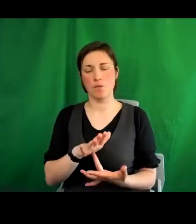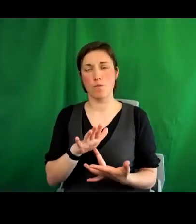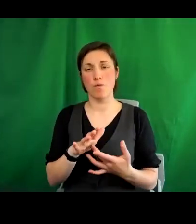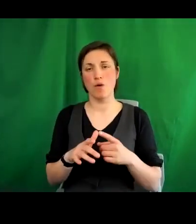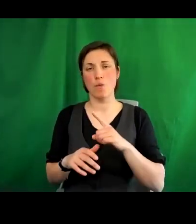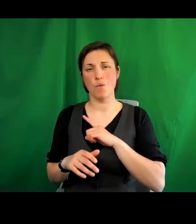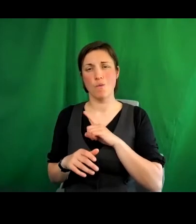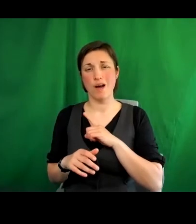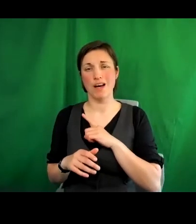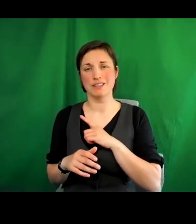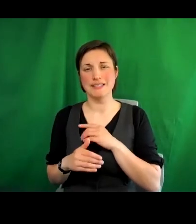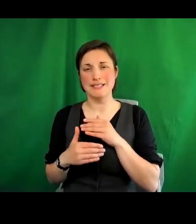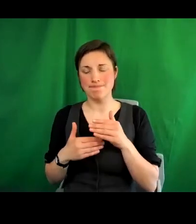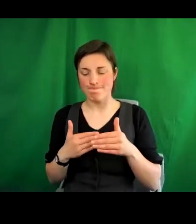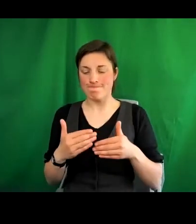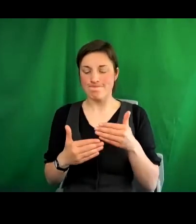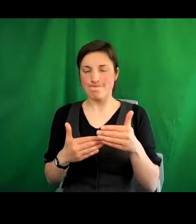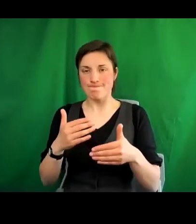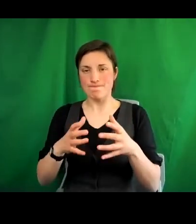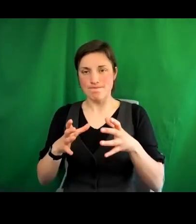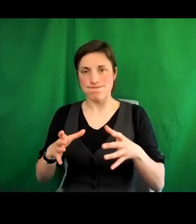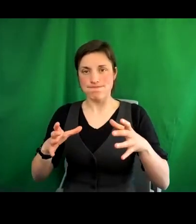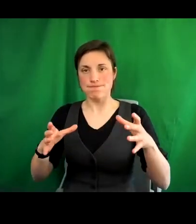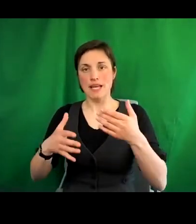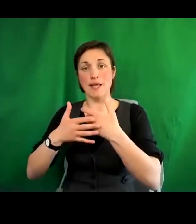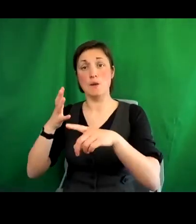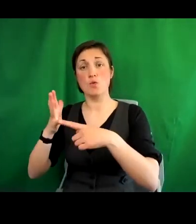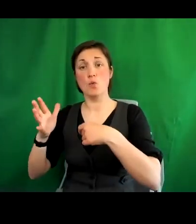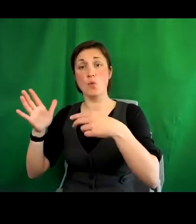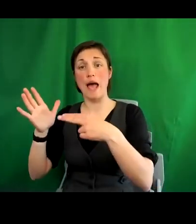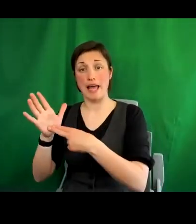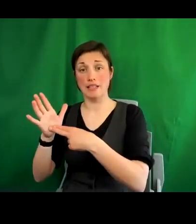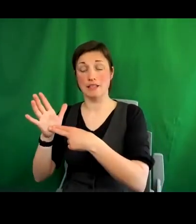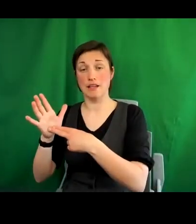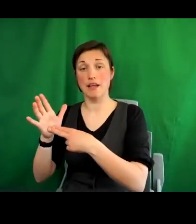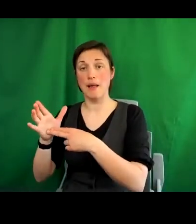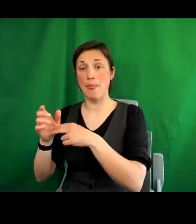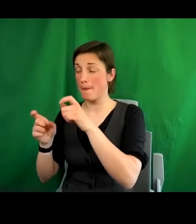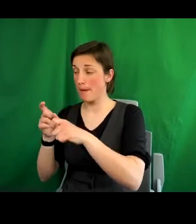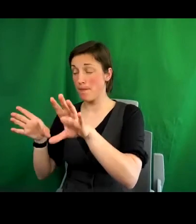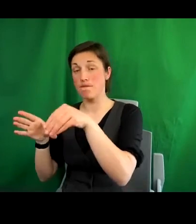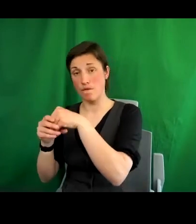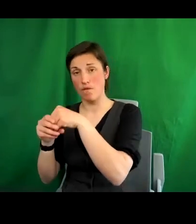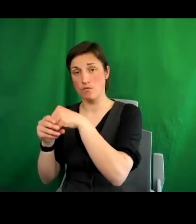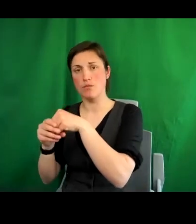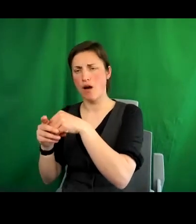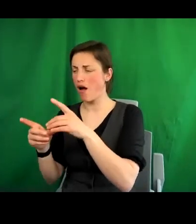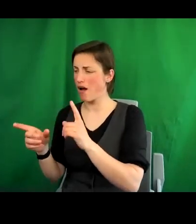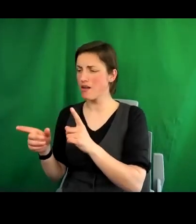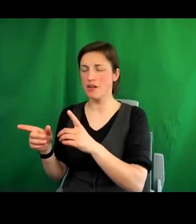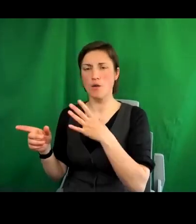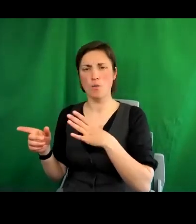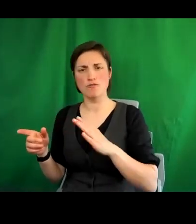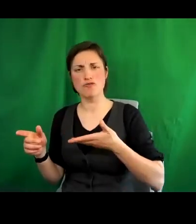now within the UN and amongst member states that the UN itself formally adopt a right to a healthy environment in